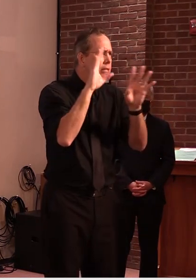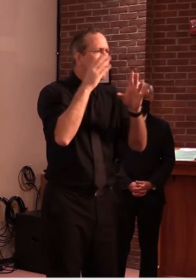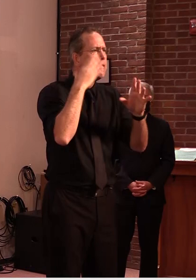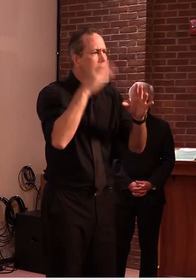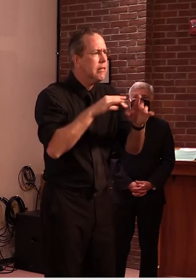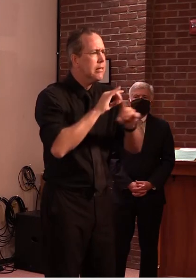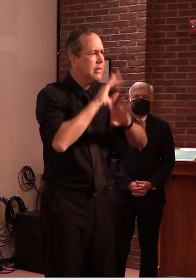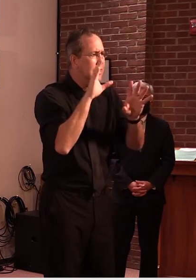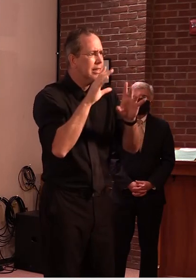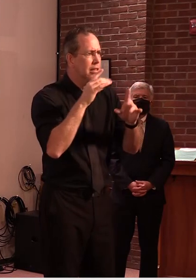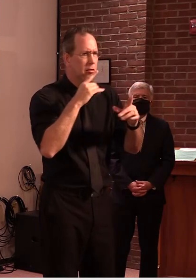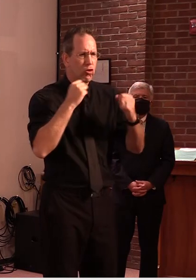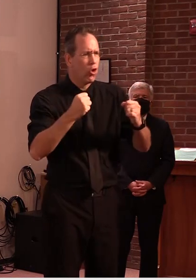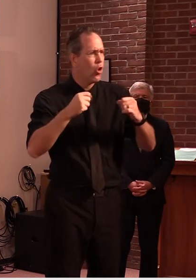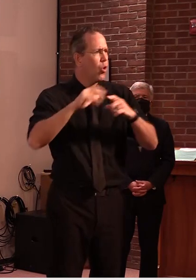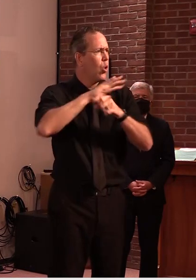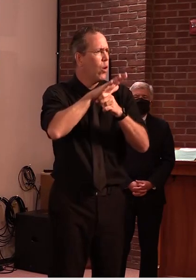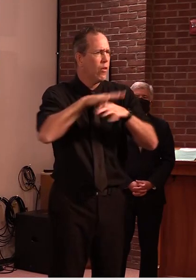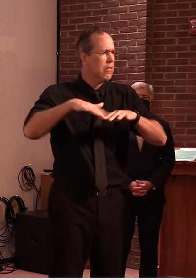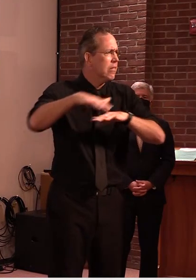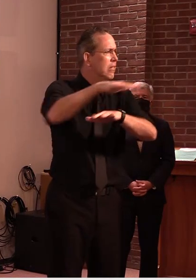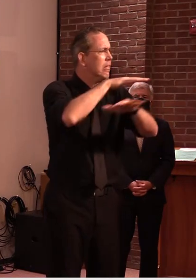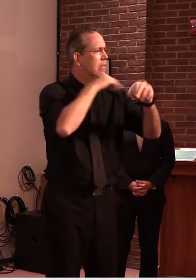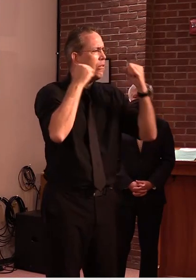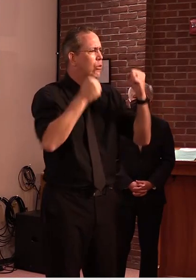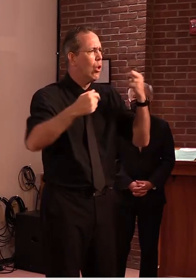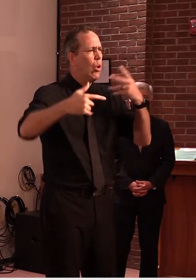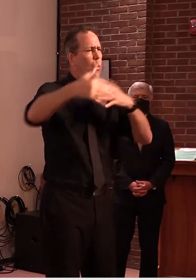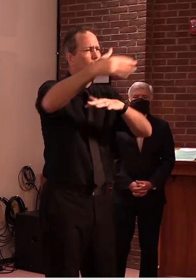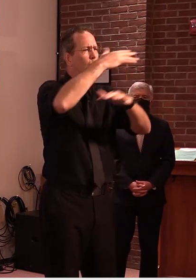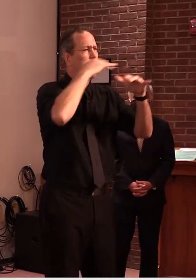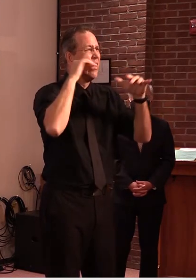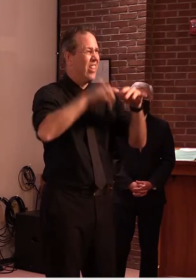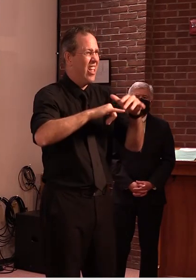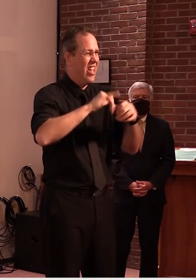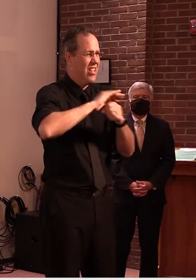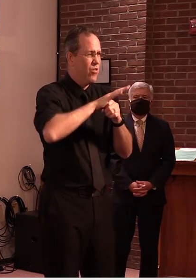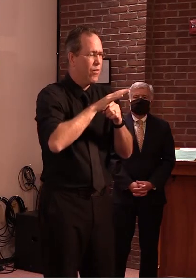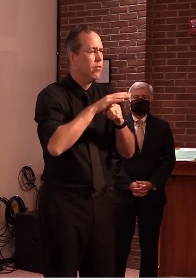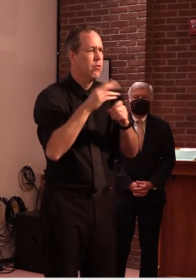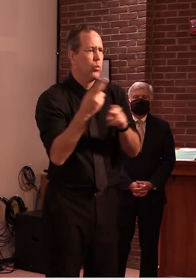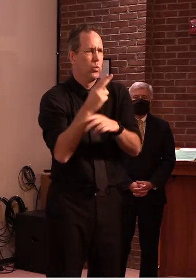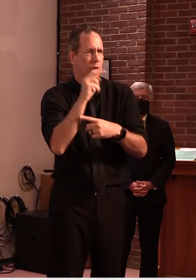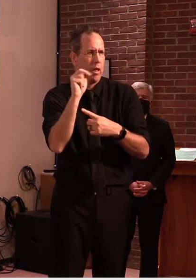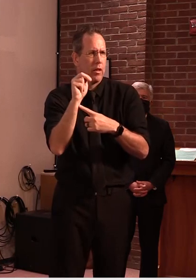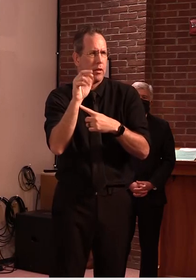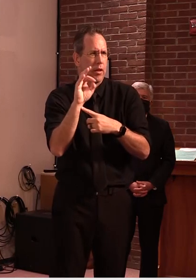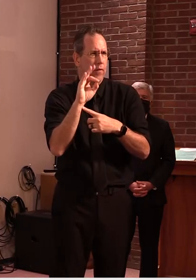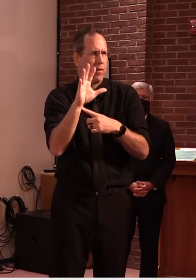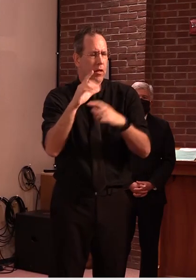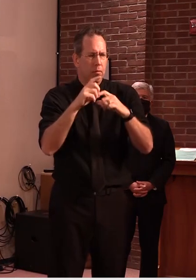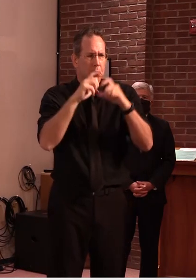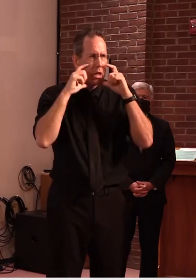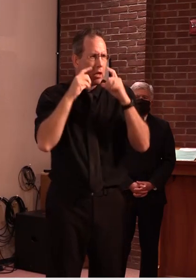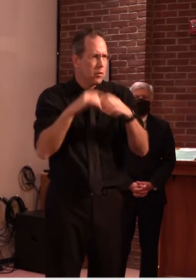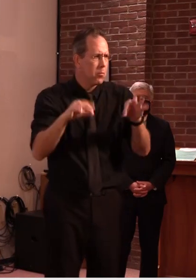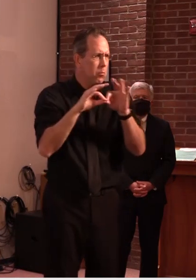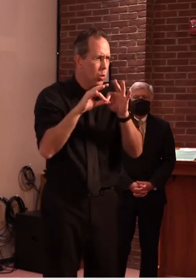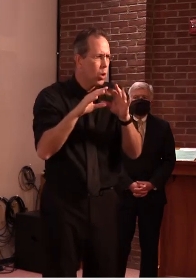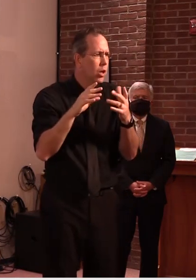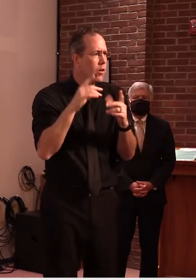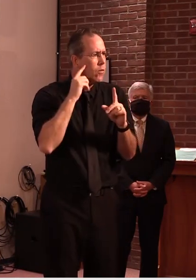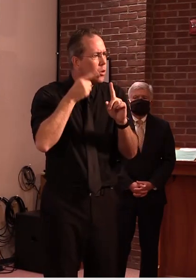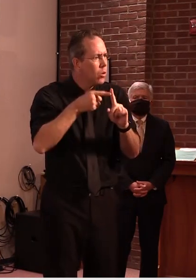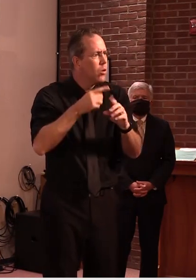covid positive and our primary postures to prevent the spread of virus into schools and that can be done